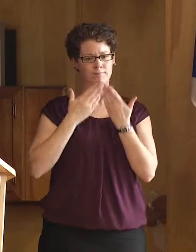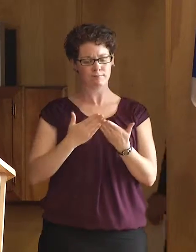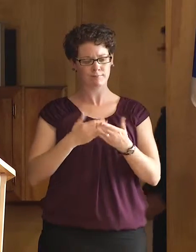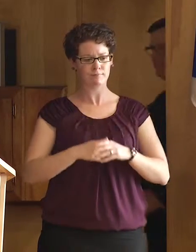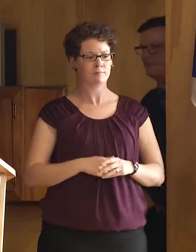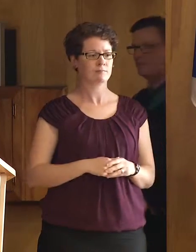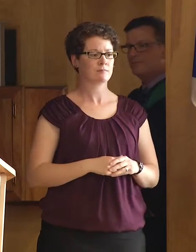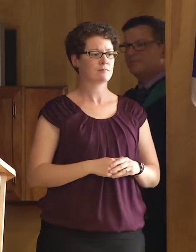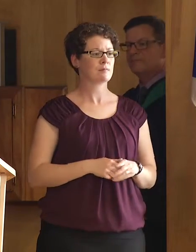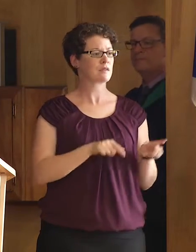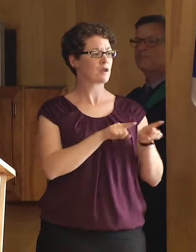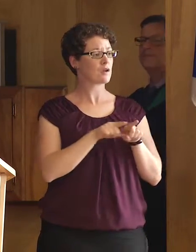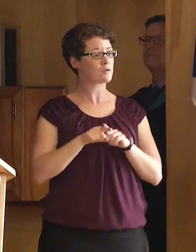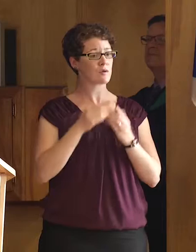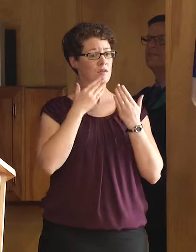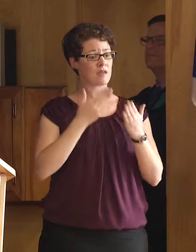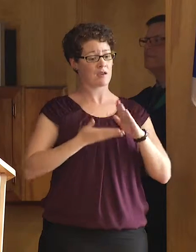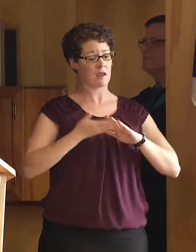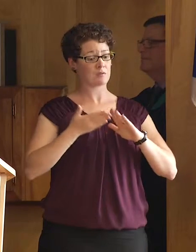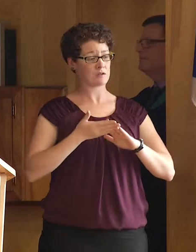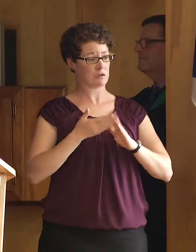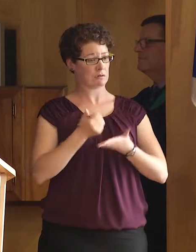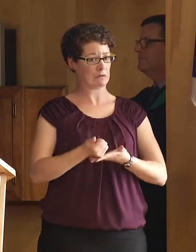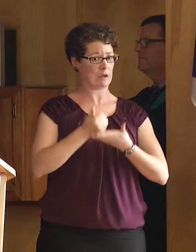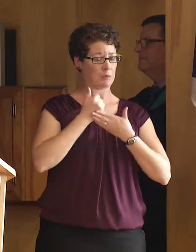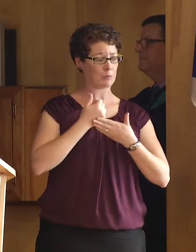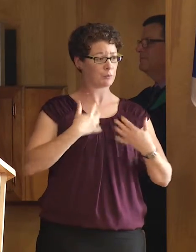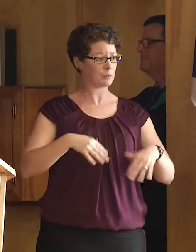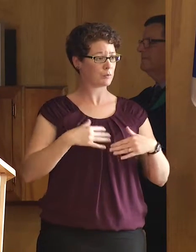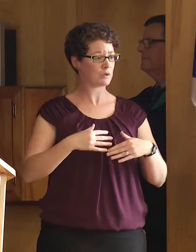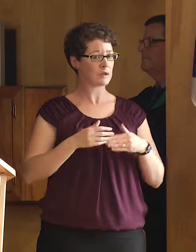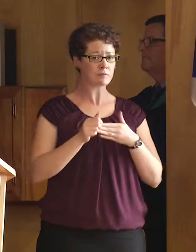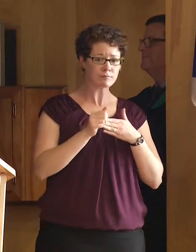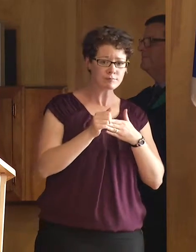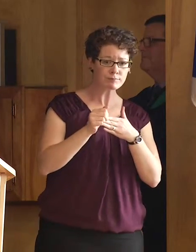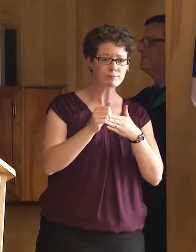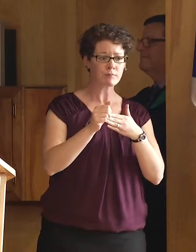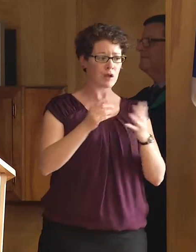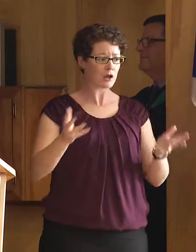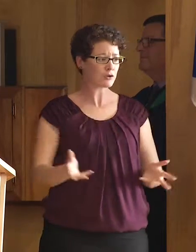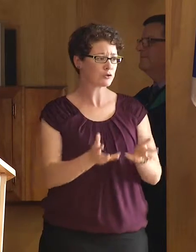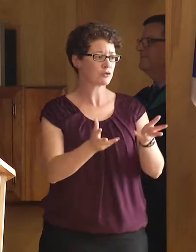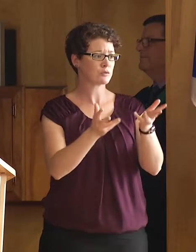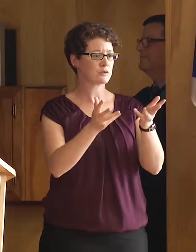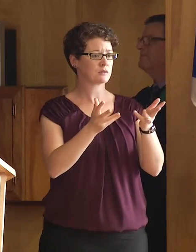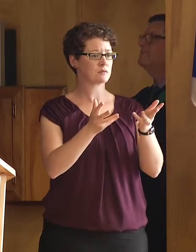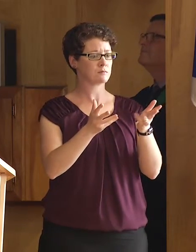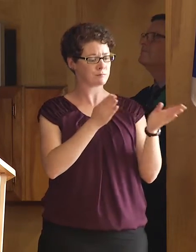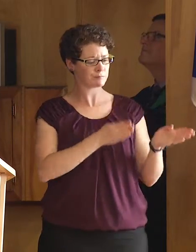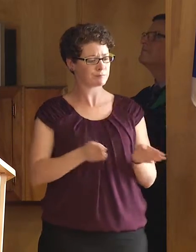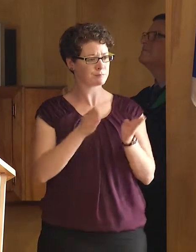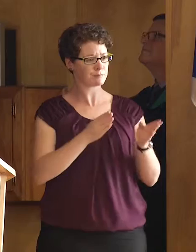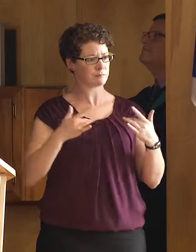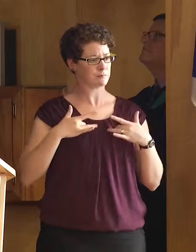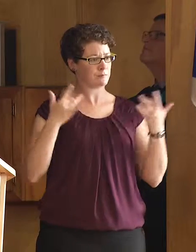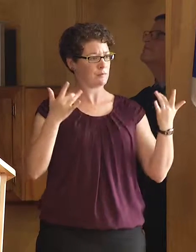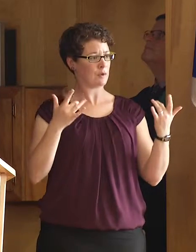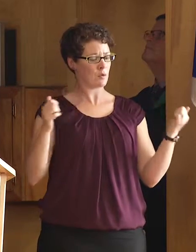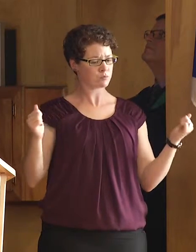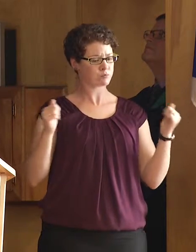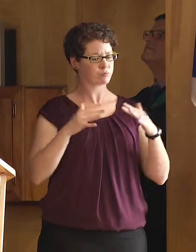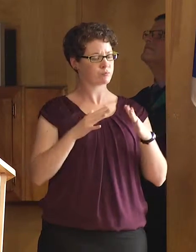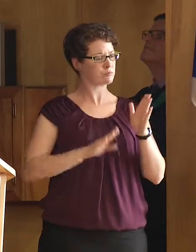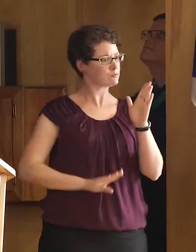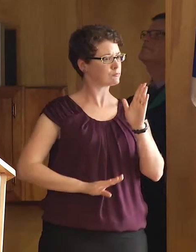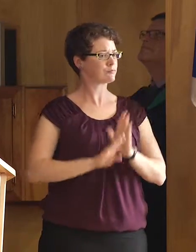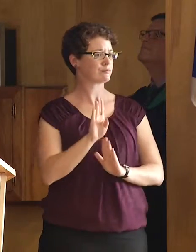Thank you to the administration who have kept us in check, providing us with guidance, encouragement, and organized events granting us opportunities to